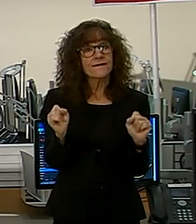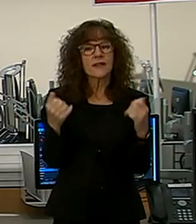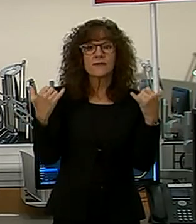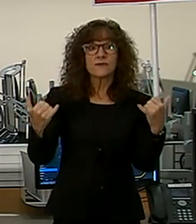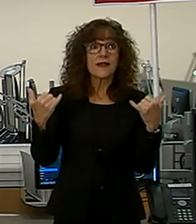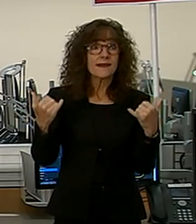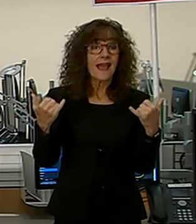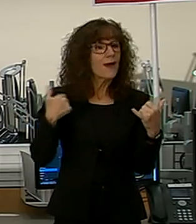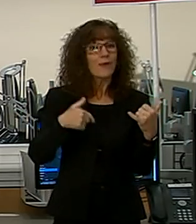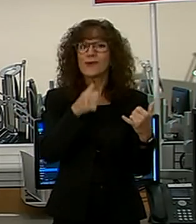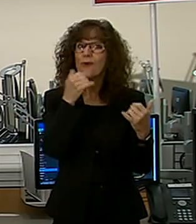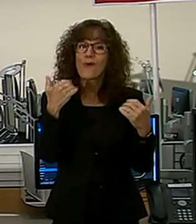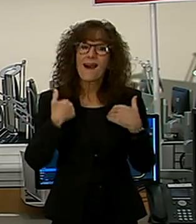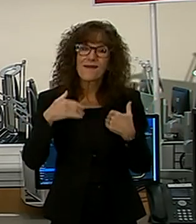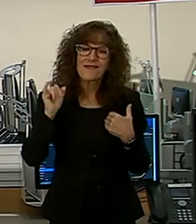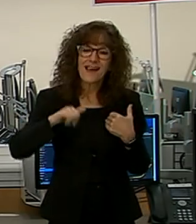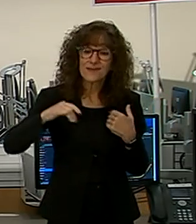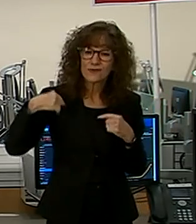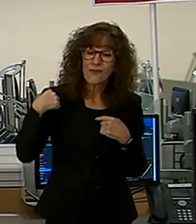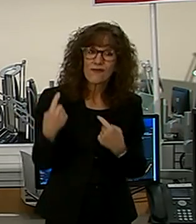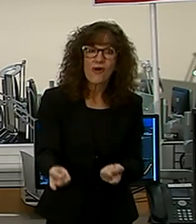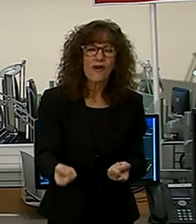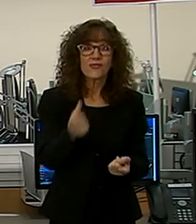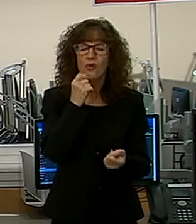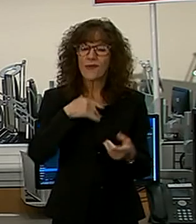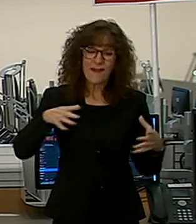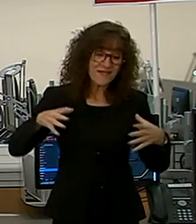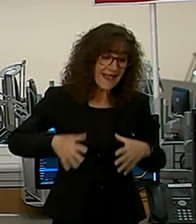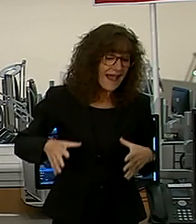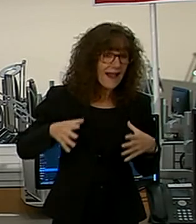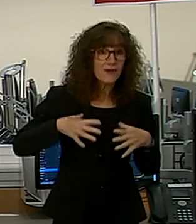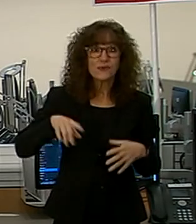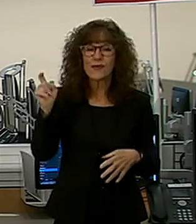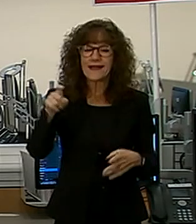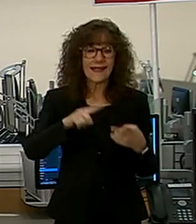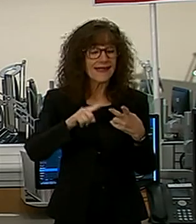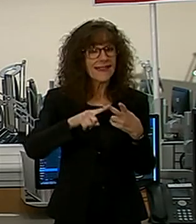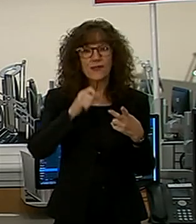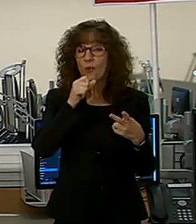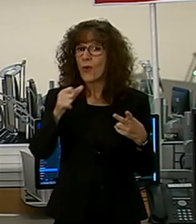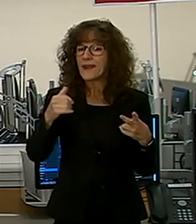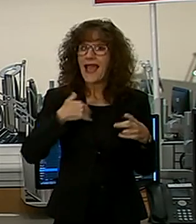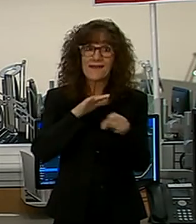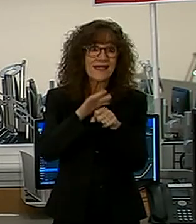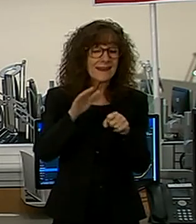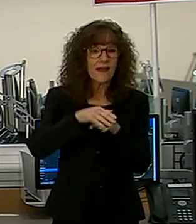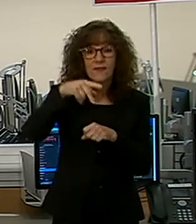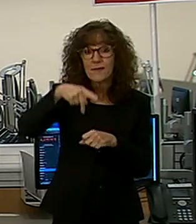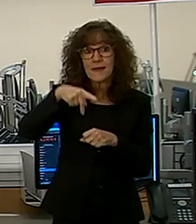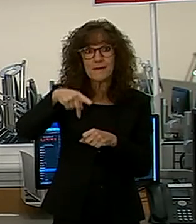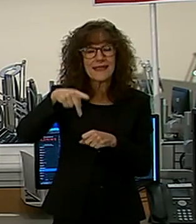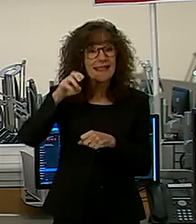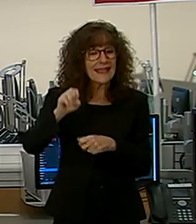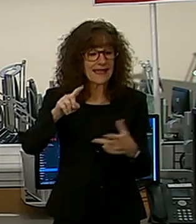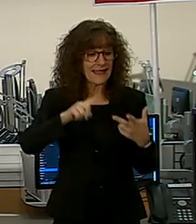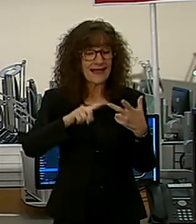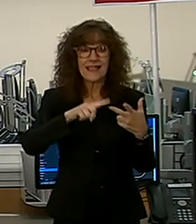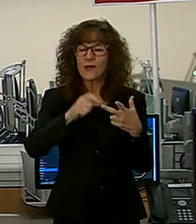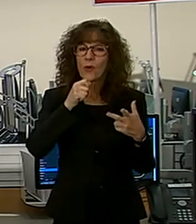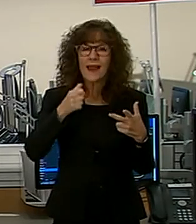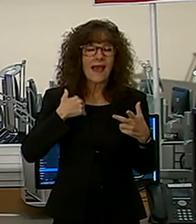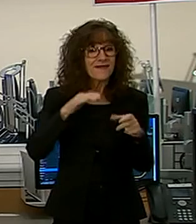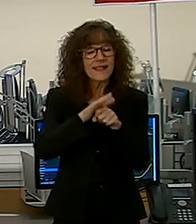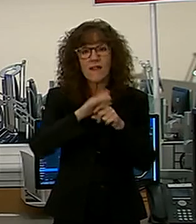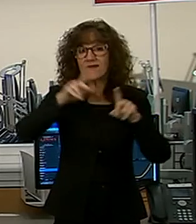this point, we don't have it. We do not have the gowns that we have needed. We do not have enough PPE. We don't have enough